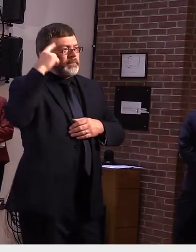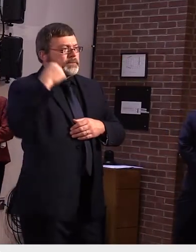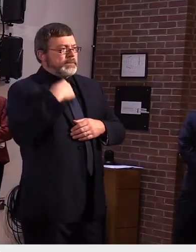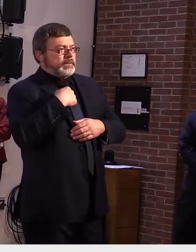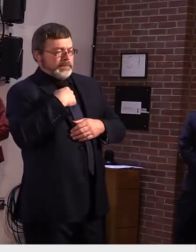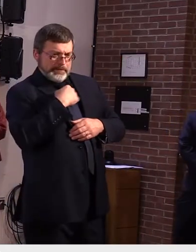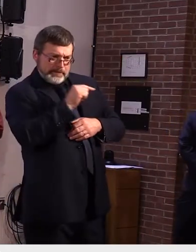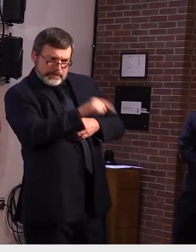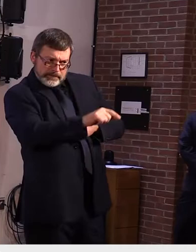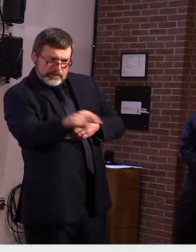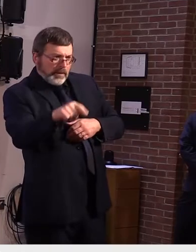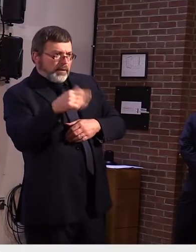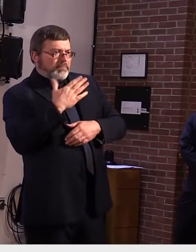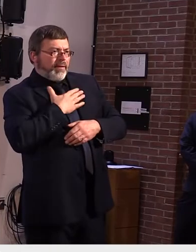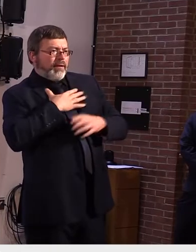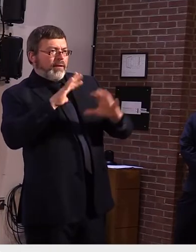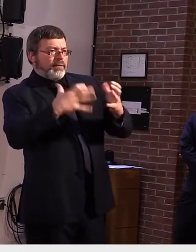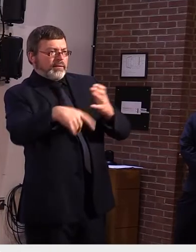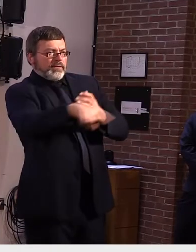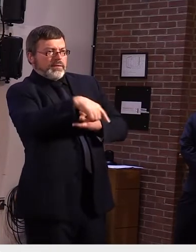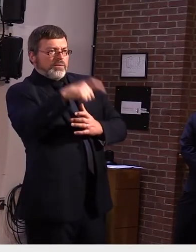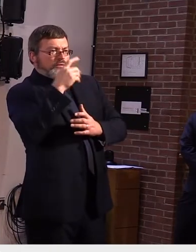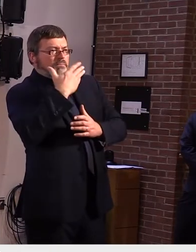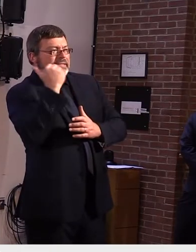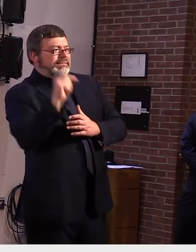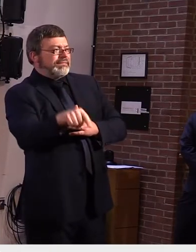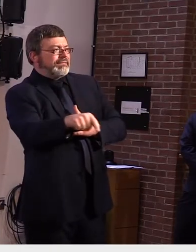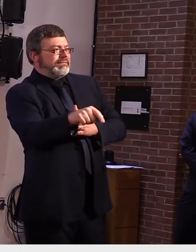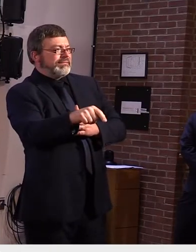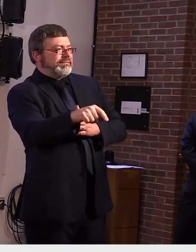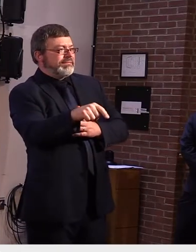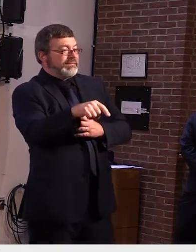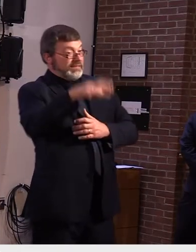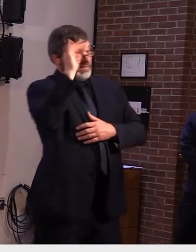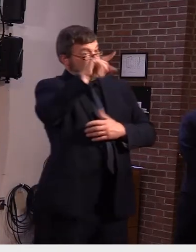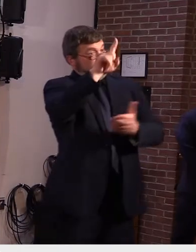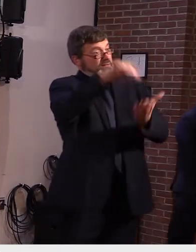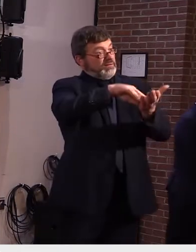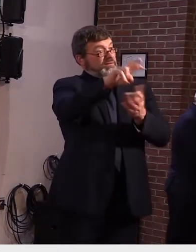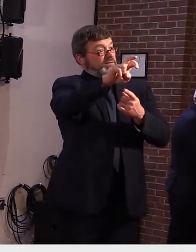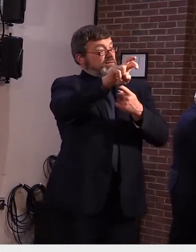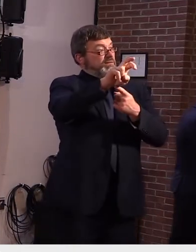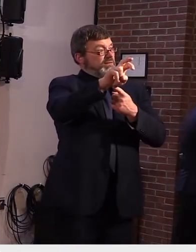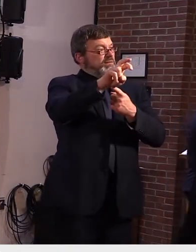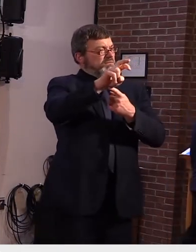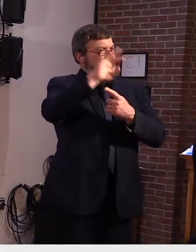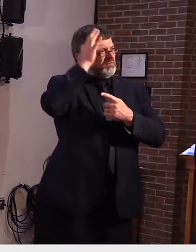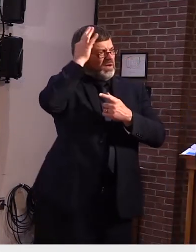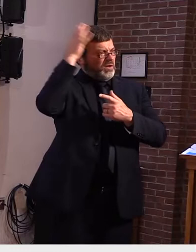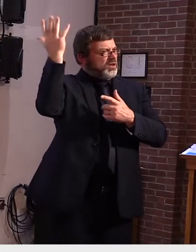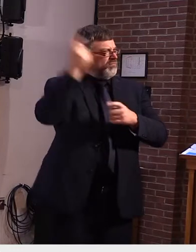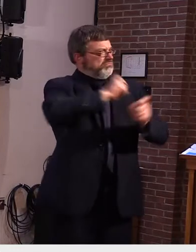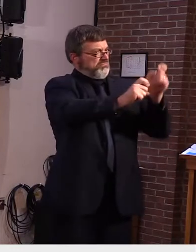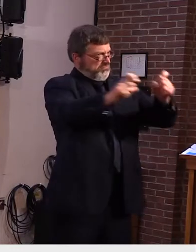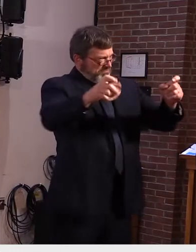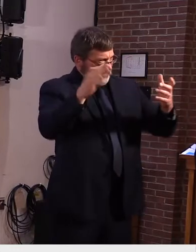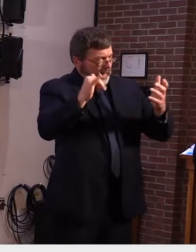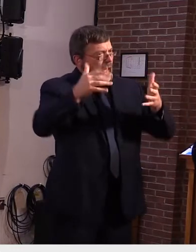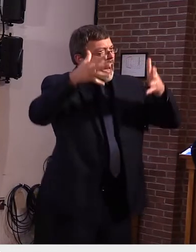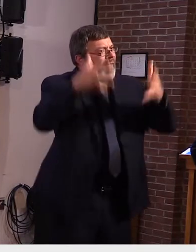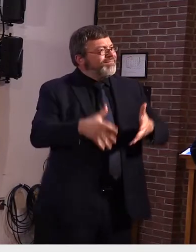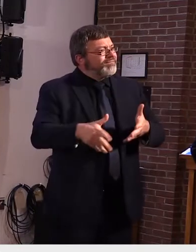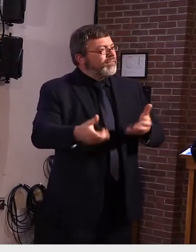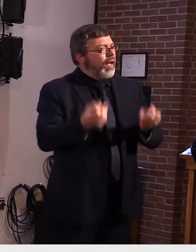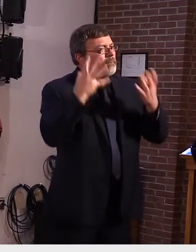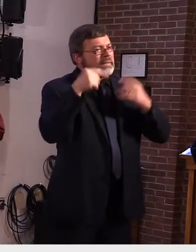you tim if that's the 1200 that the fed federal government uh issued yeah so